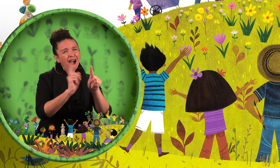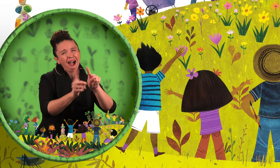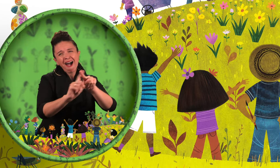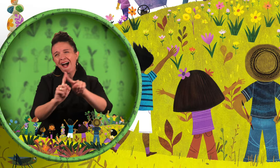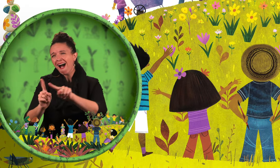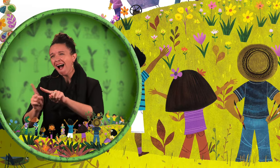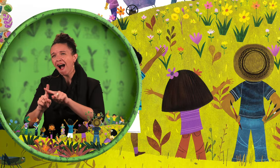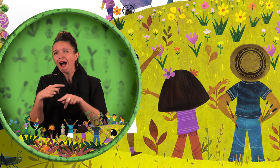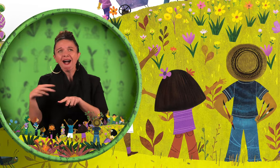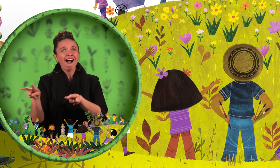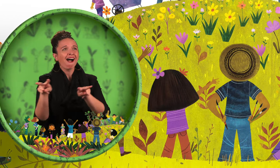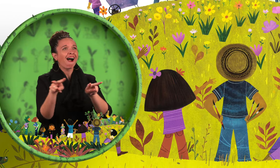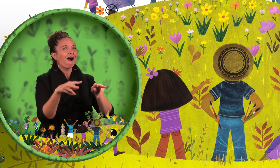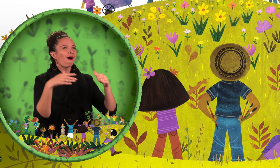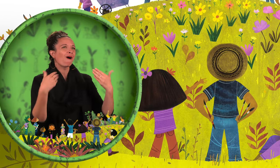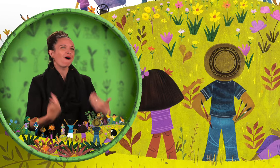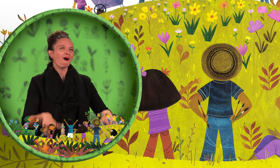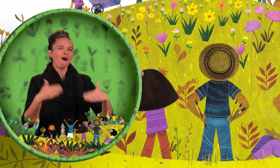and richer.